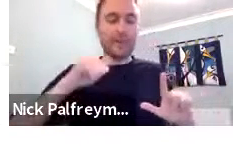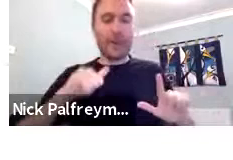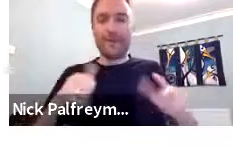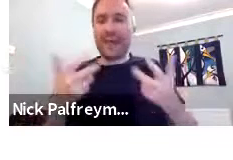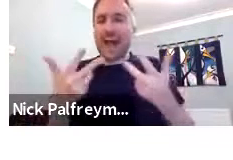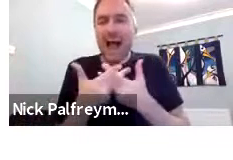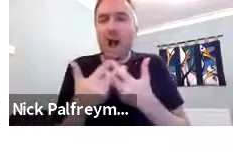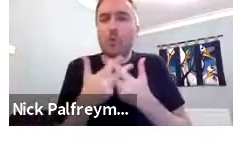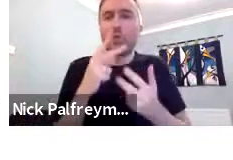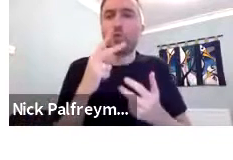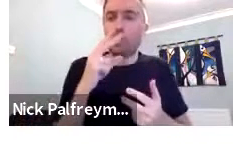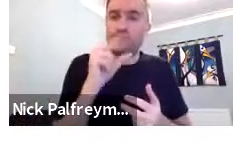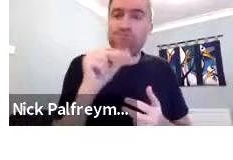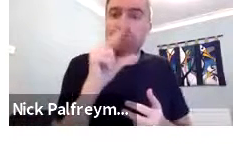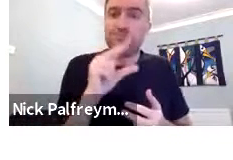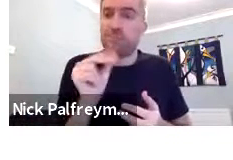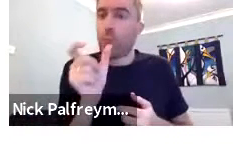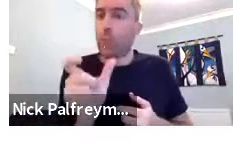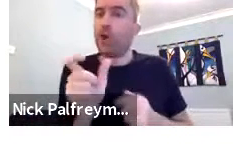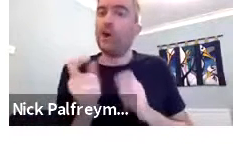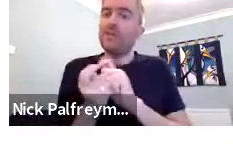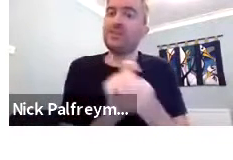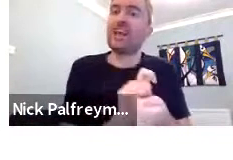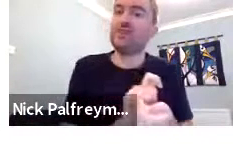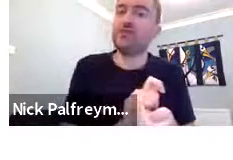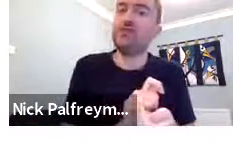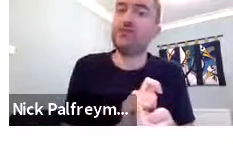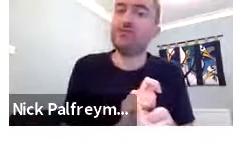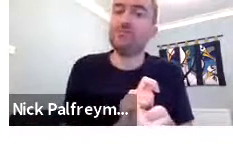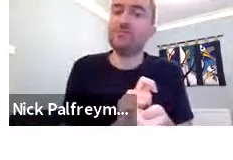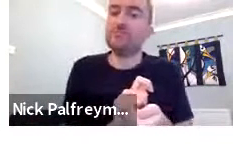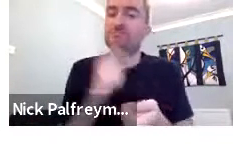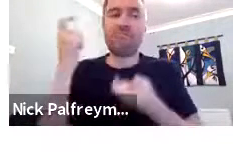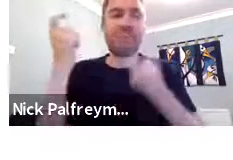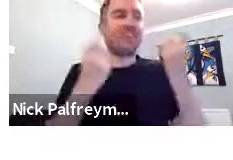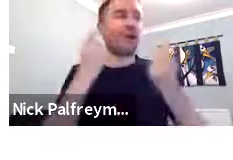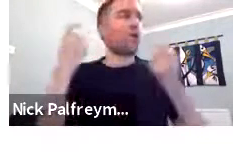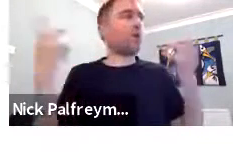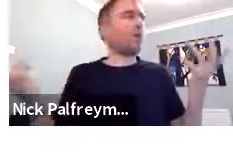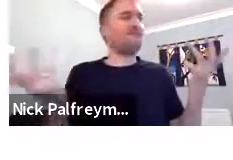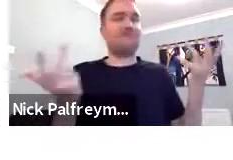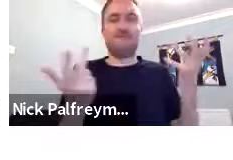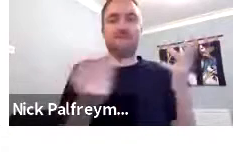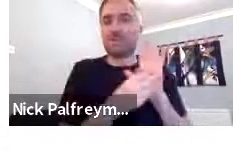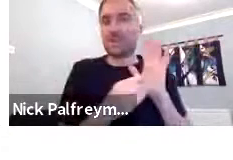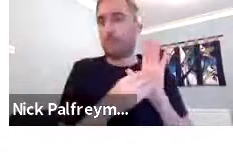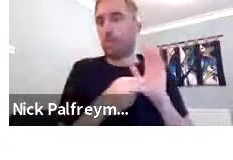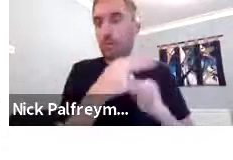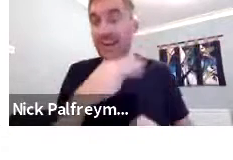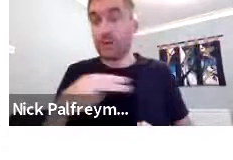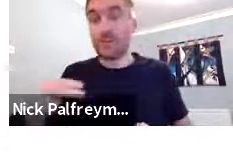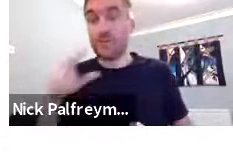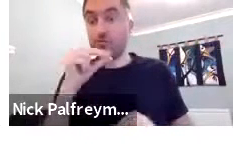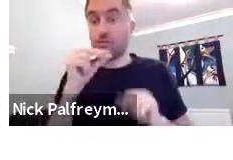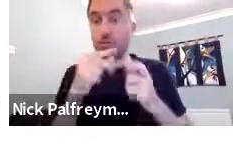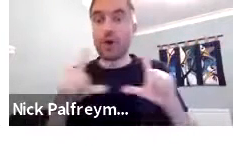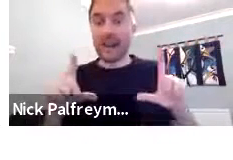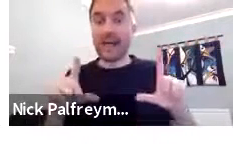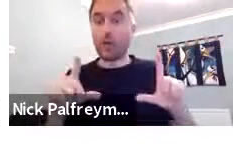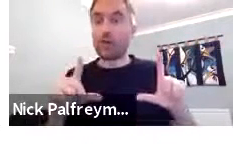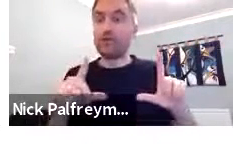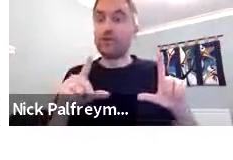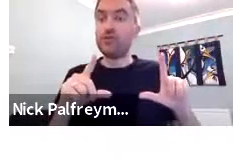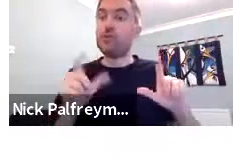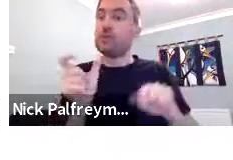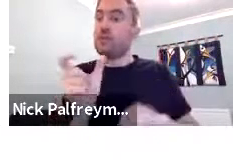and then nativised into a spoken language, because it's changed in that